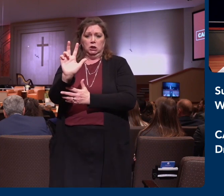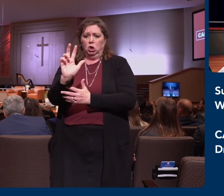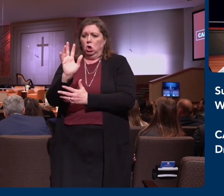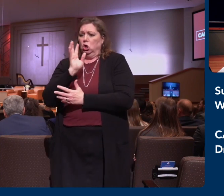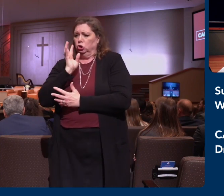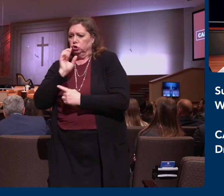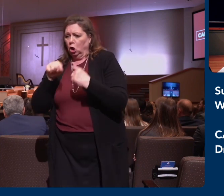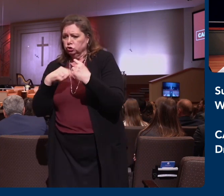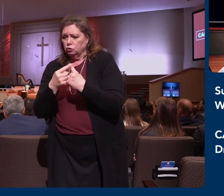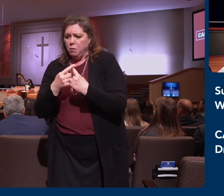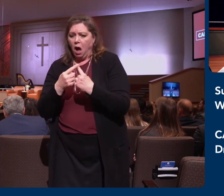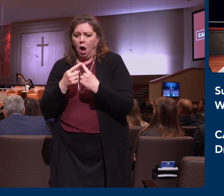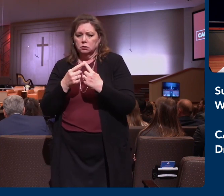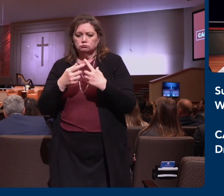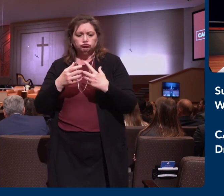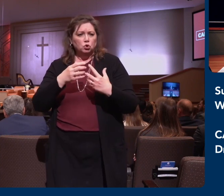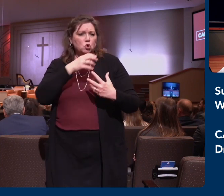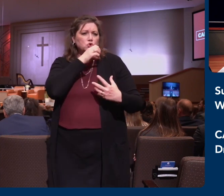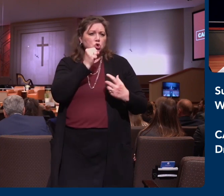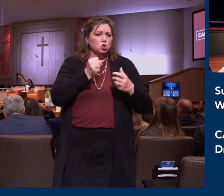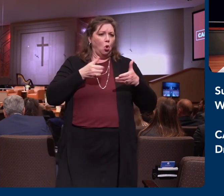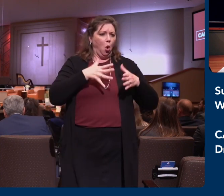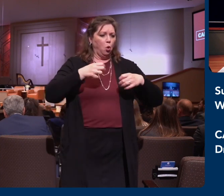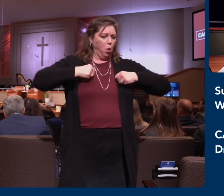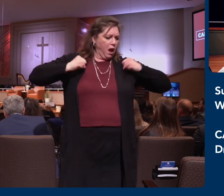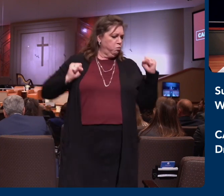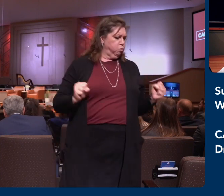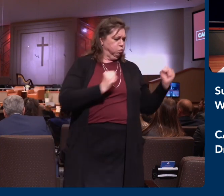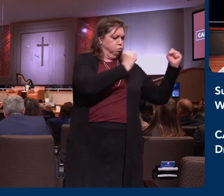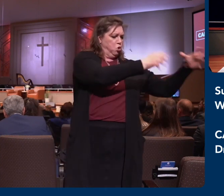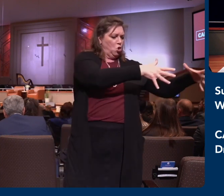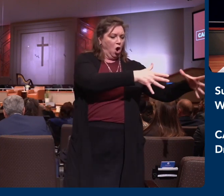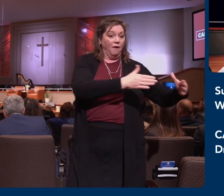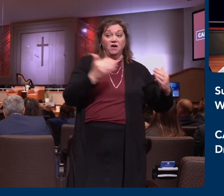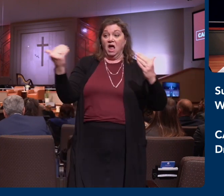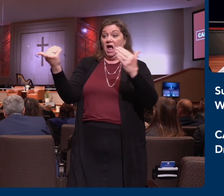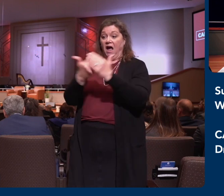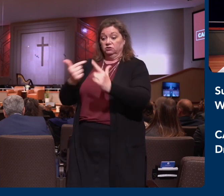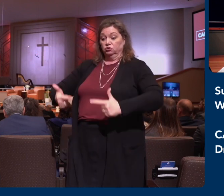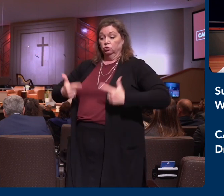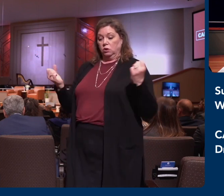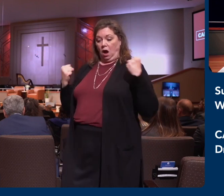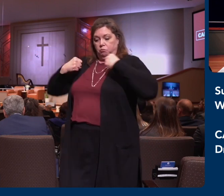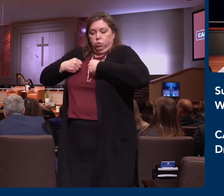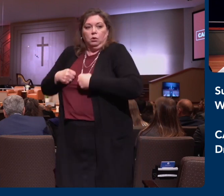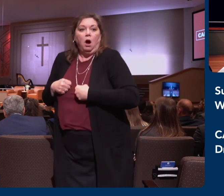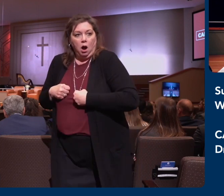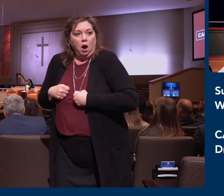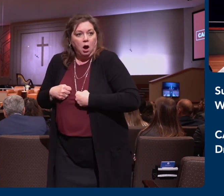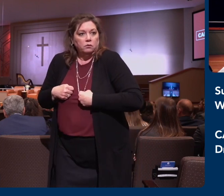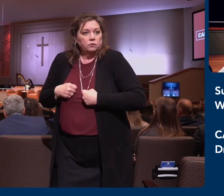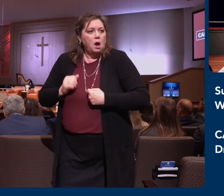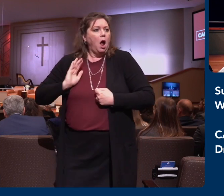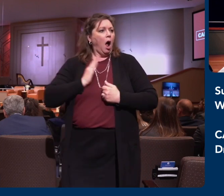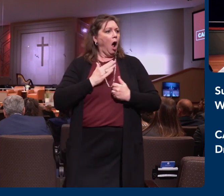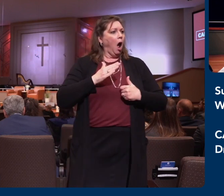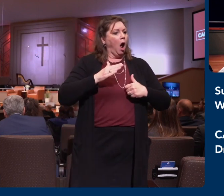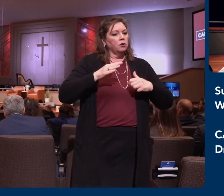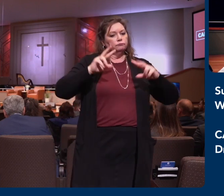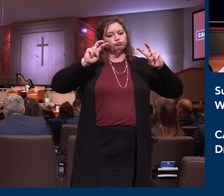putting on. I want to bring your attention to the emphasis on our walk or our conduct, our life here in this world. In Colossians